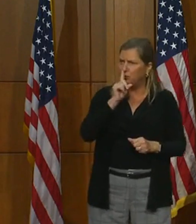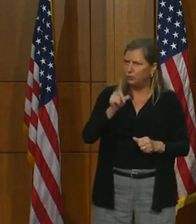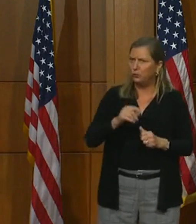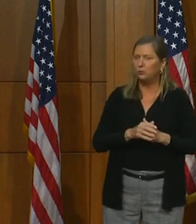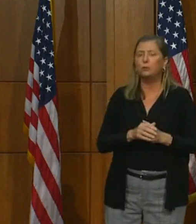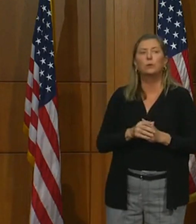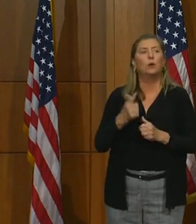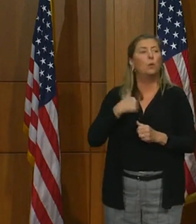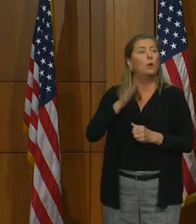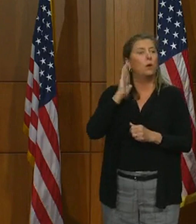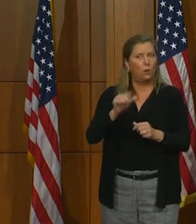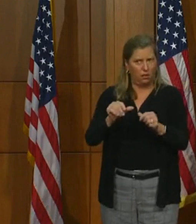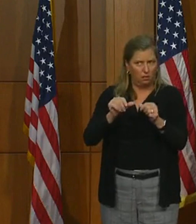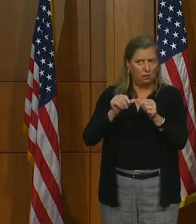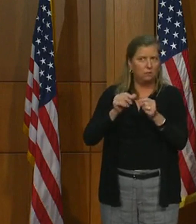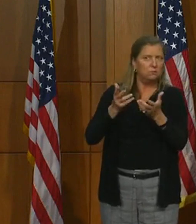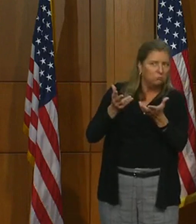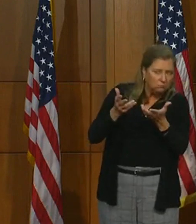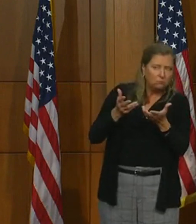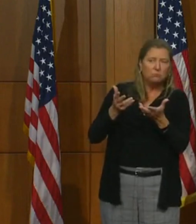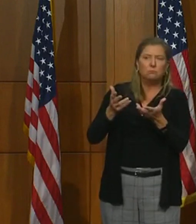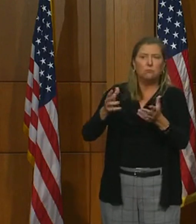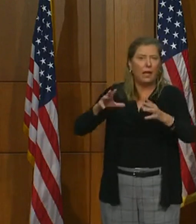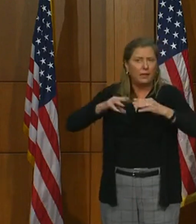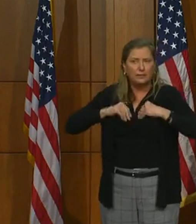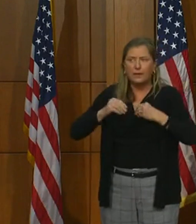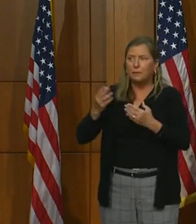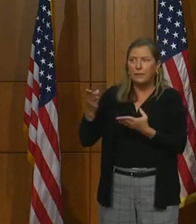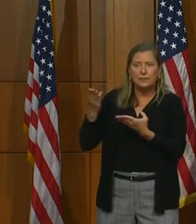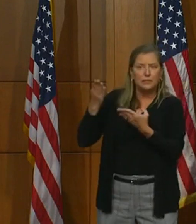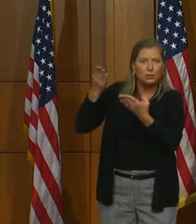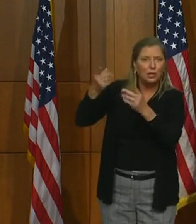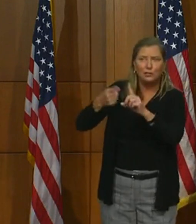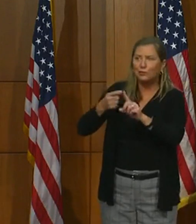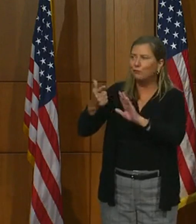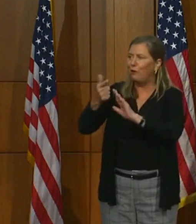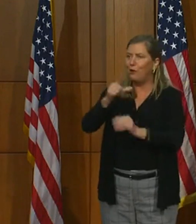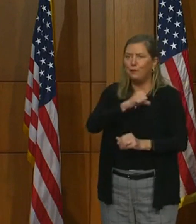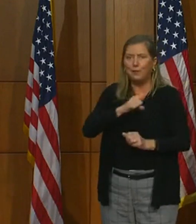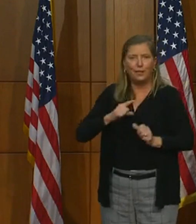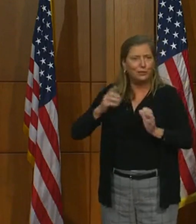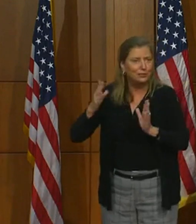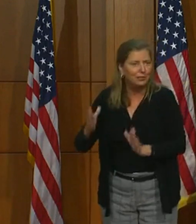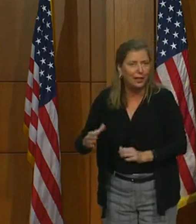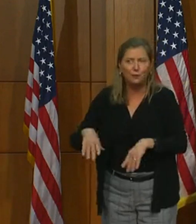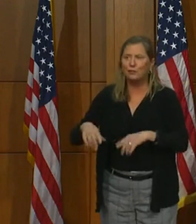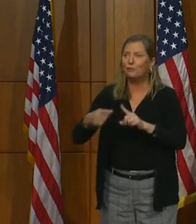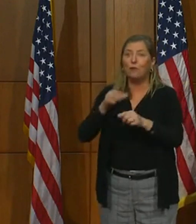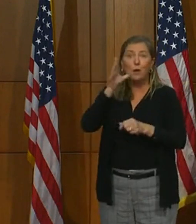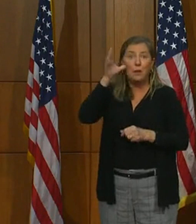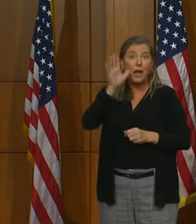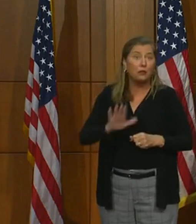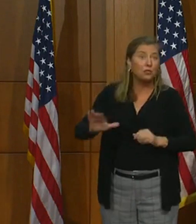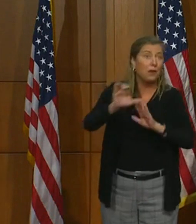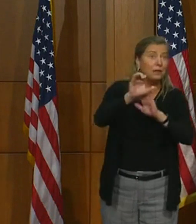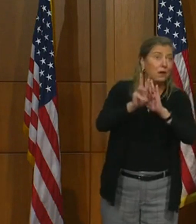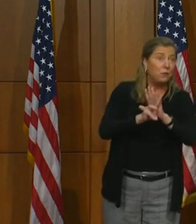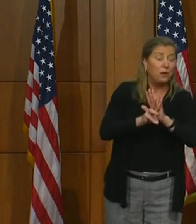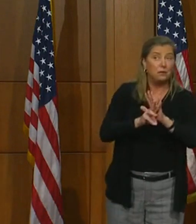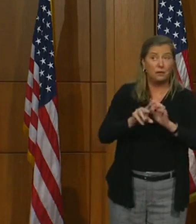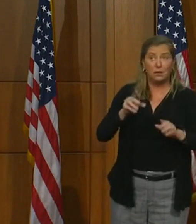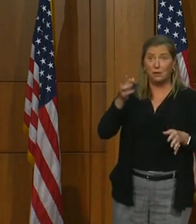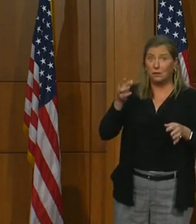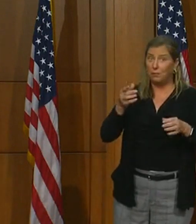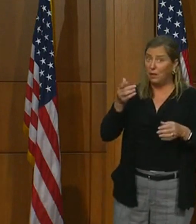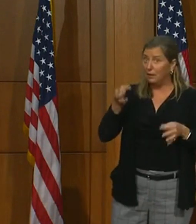Certainly, we will continue and would like to take suggestions from legislators and from parents throughout the Commonwealth. But if you do not know your local